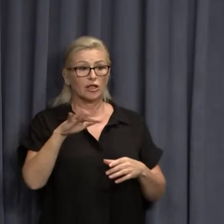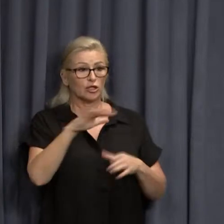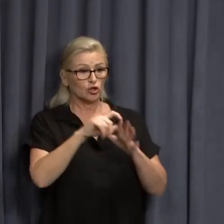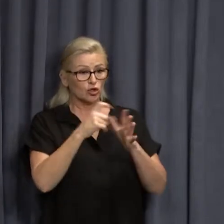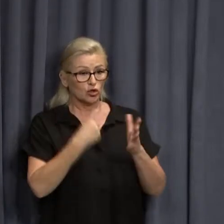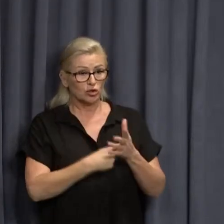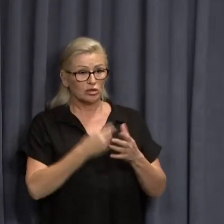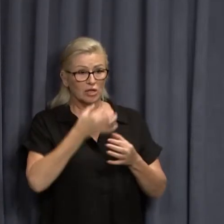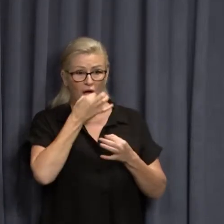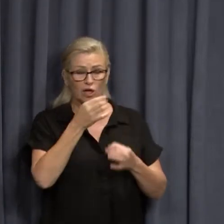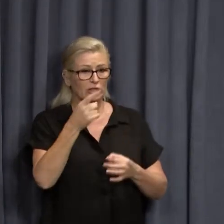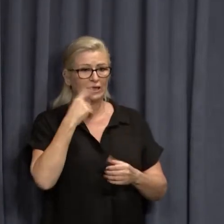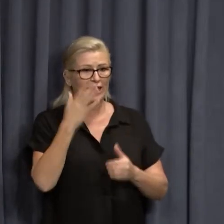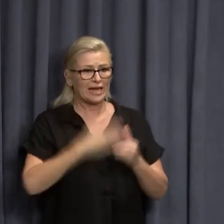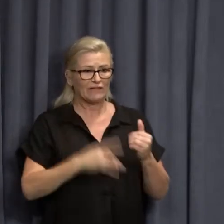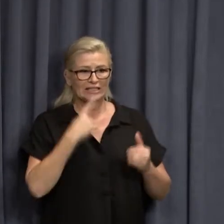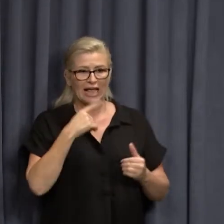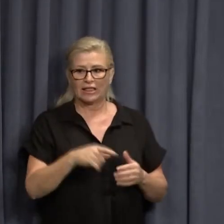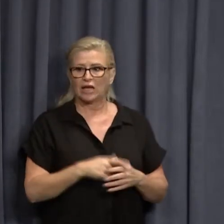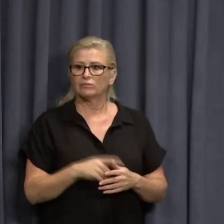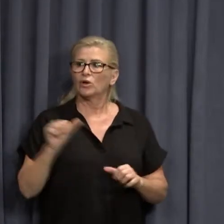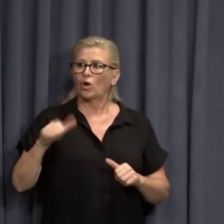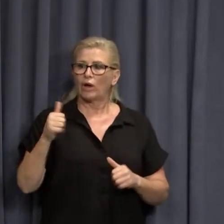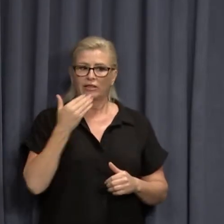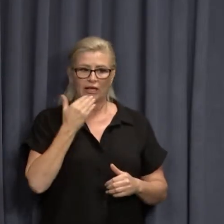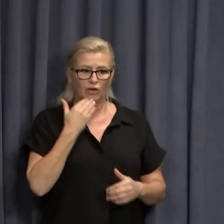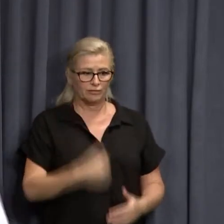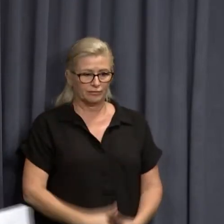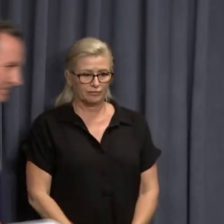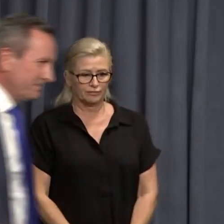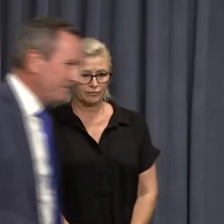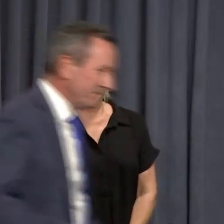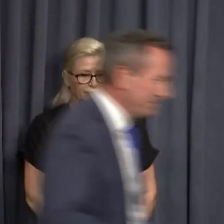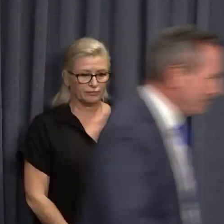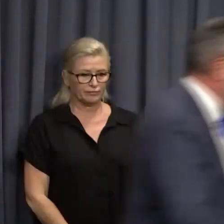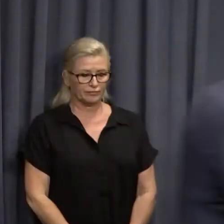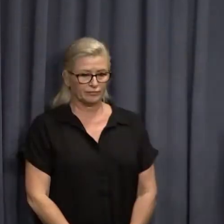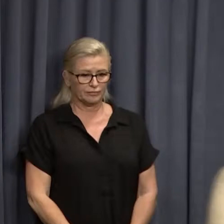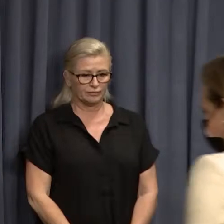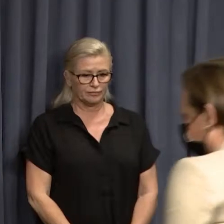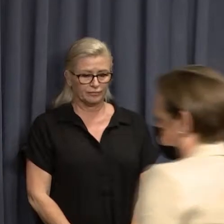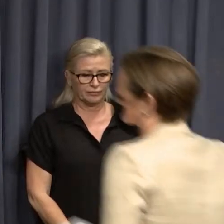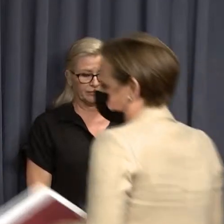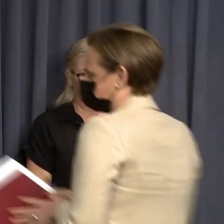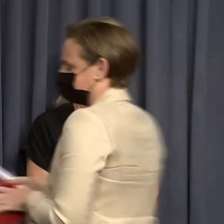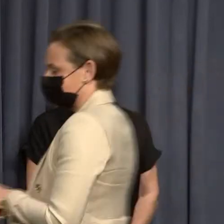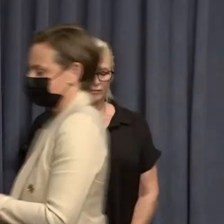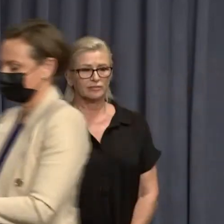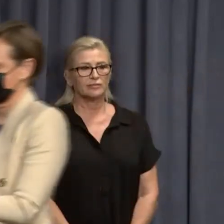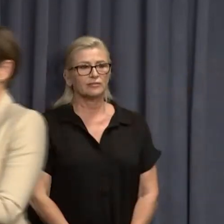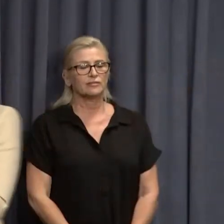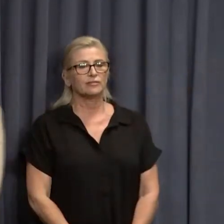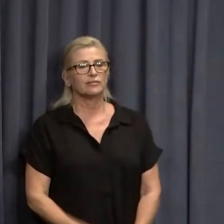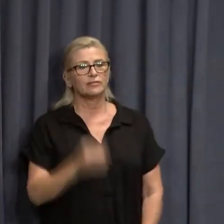they didn't. All right. Thanks very much. Thank you